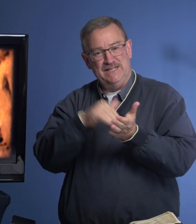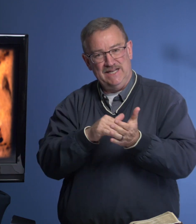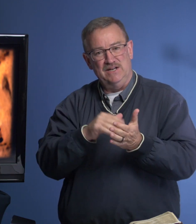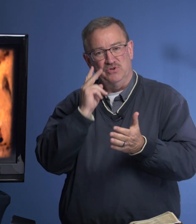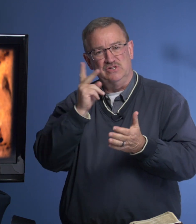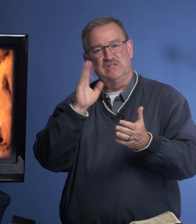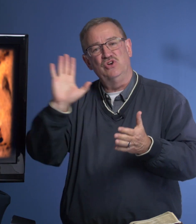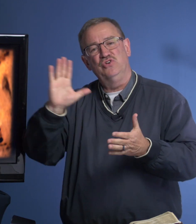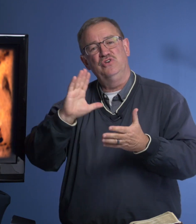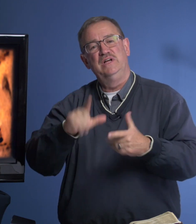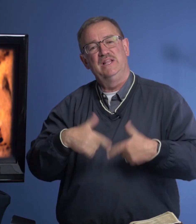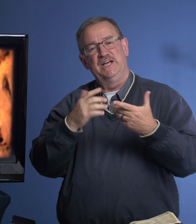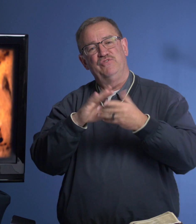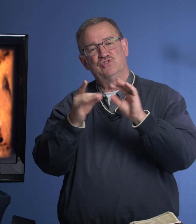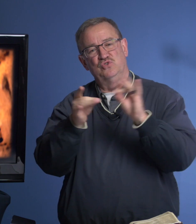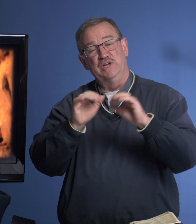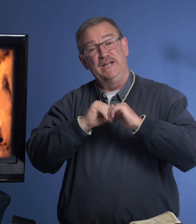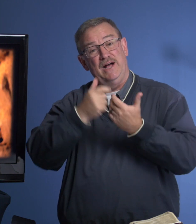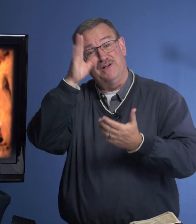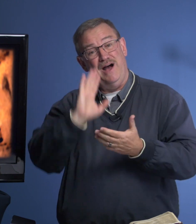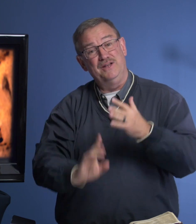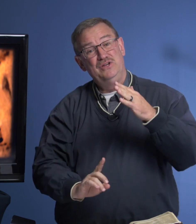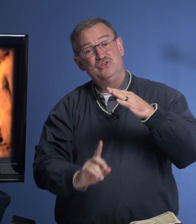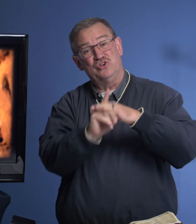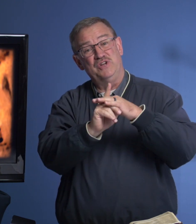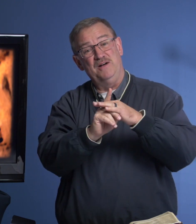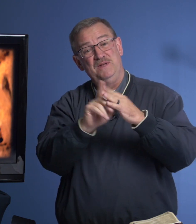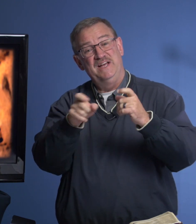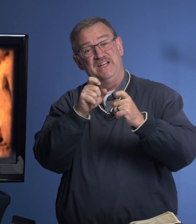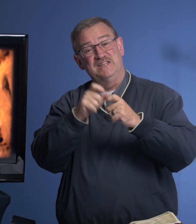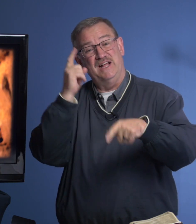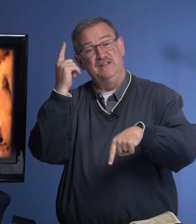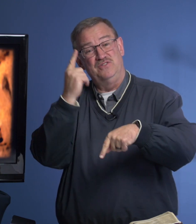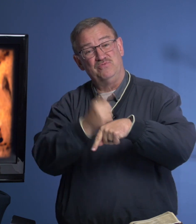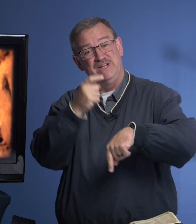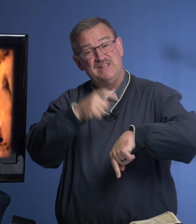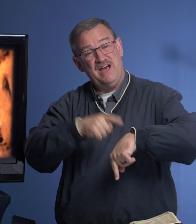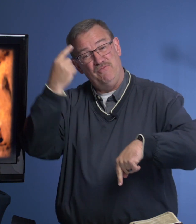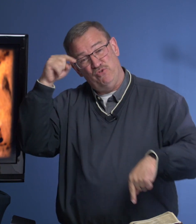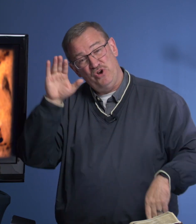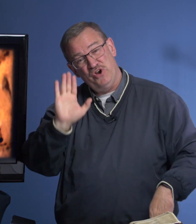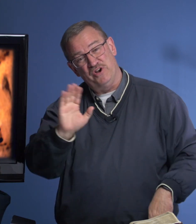again, and we're going to see her life story and how God showed up at exactly the right time for her.